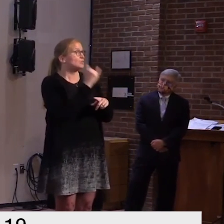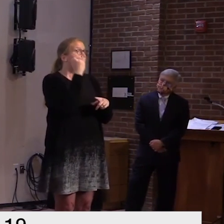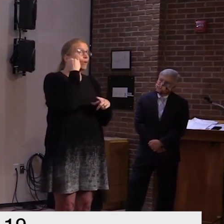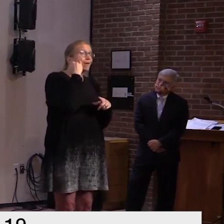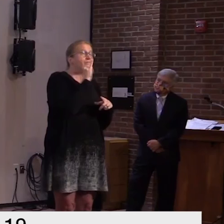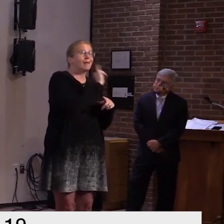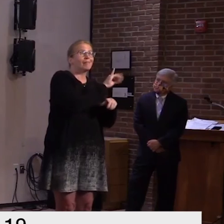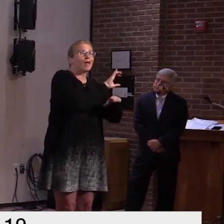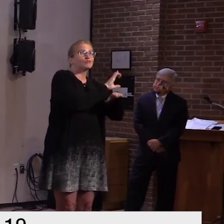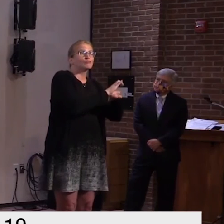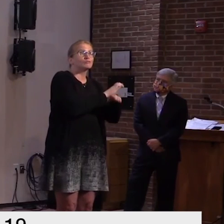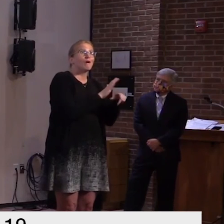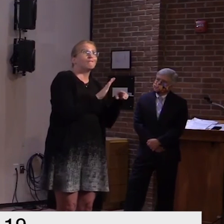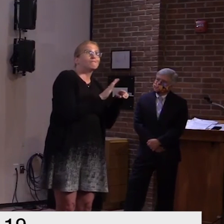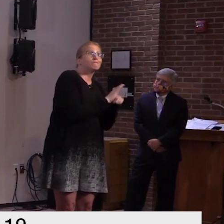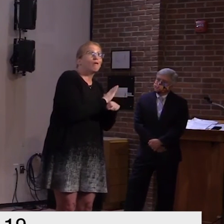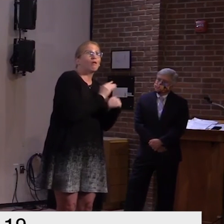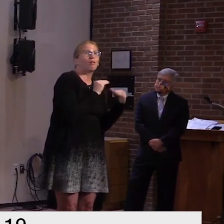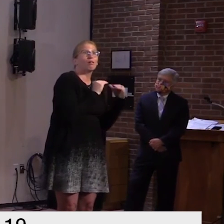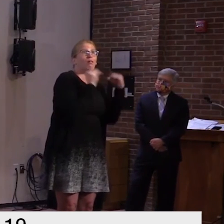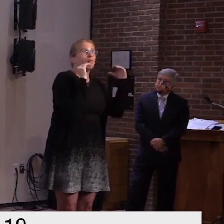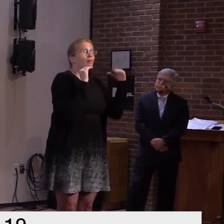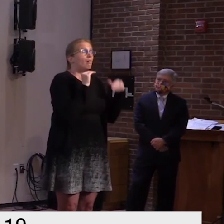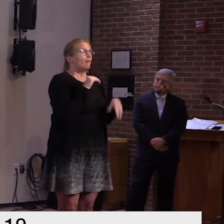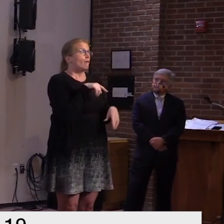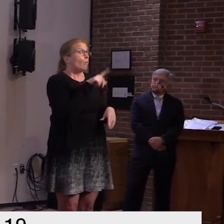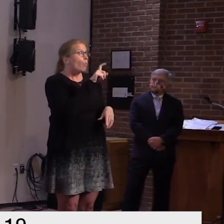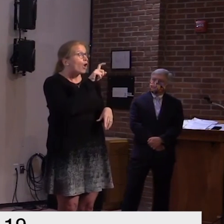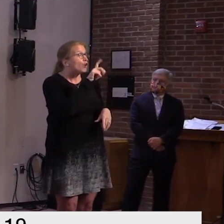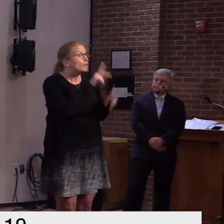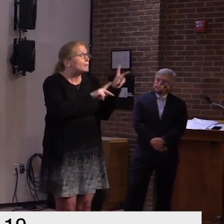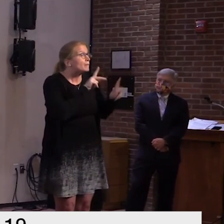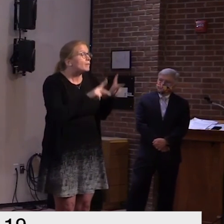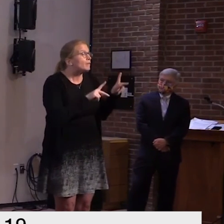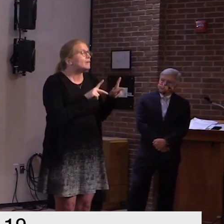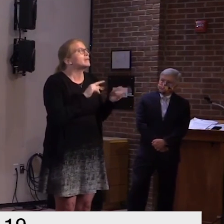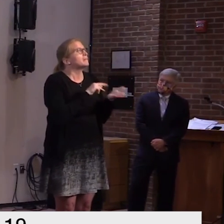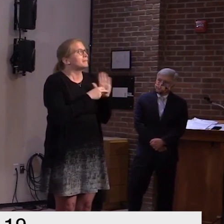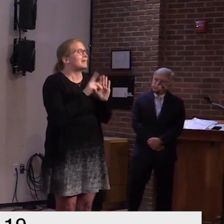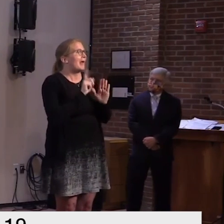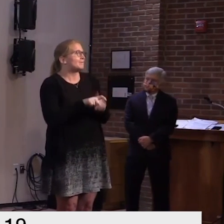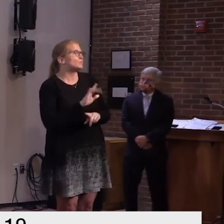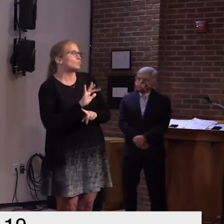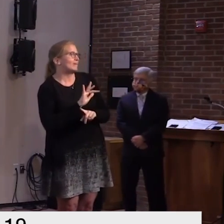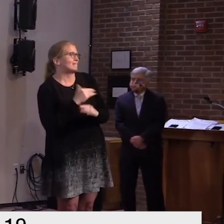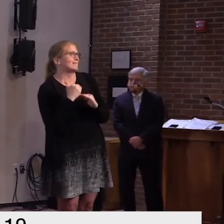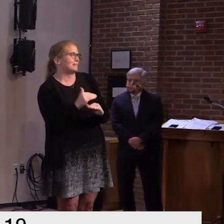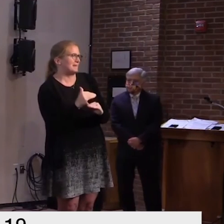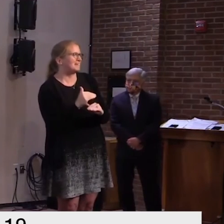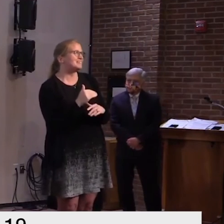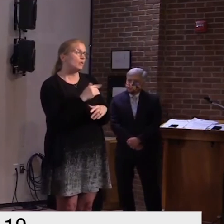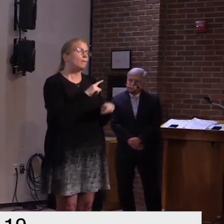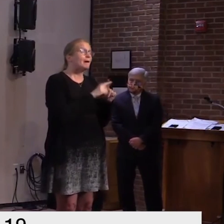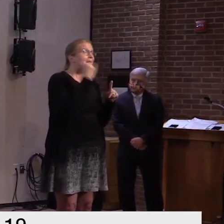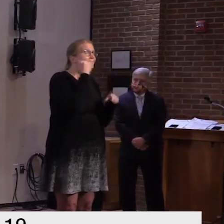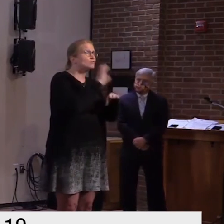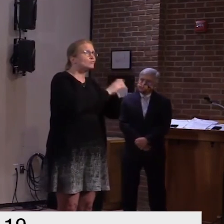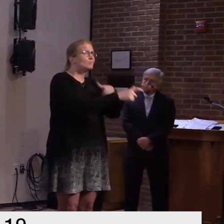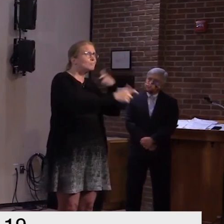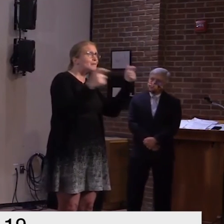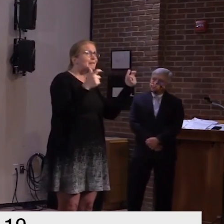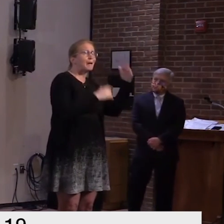so depending on on what's allowable from a fire a safety standard they could have